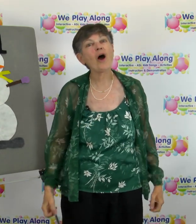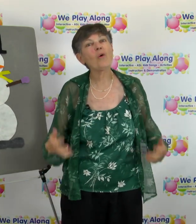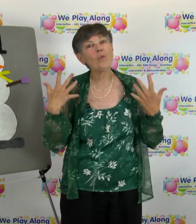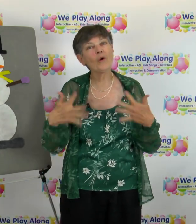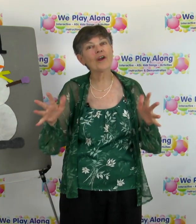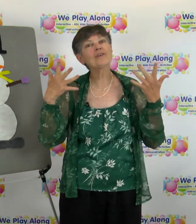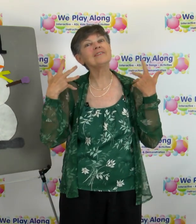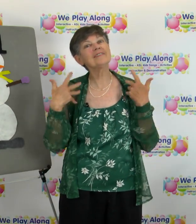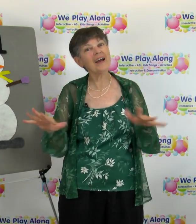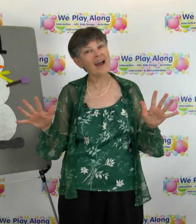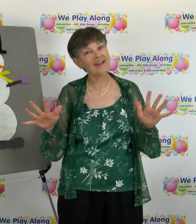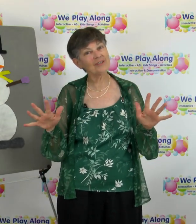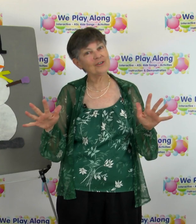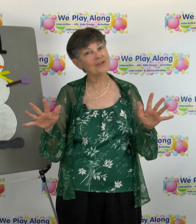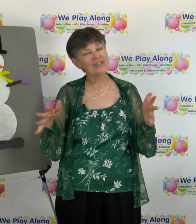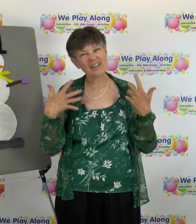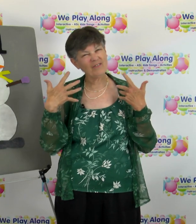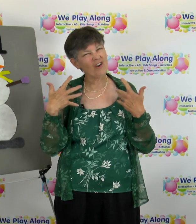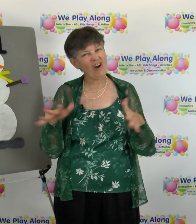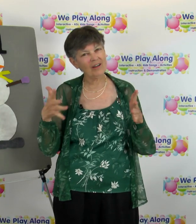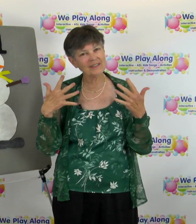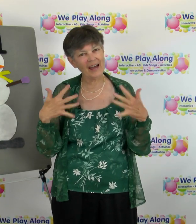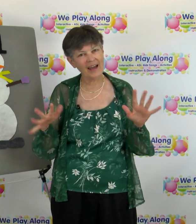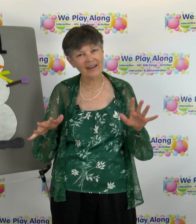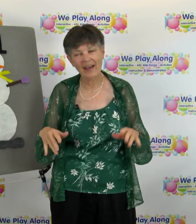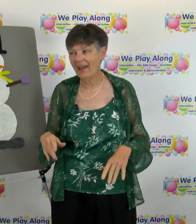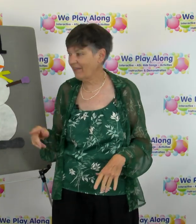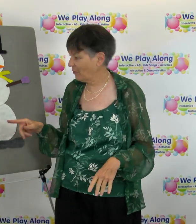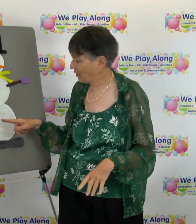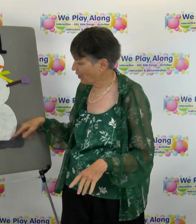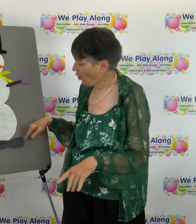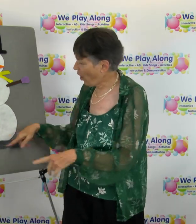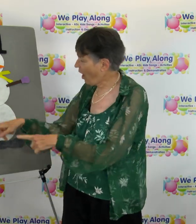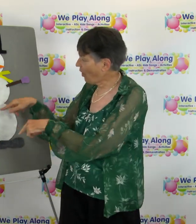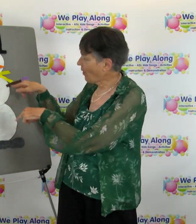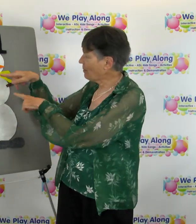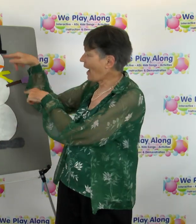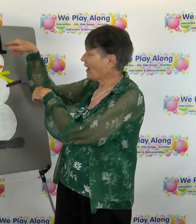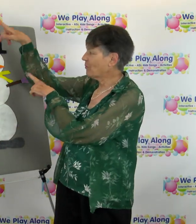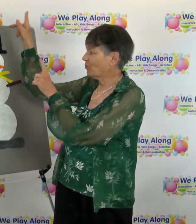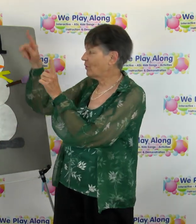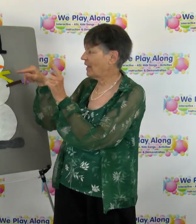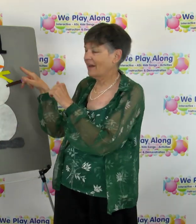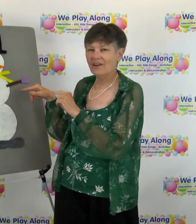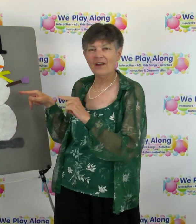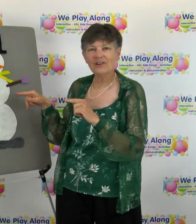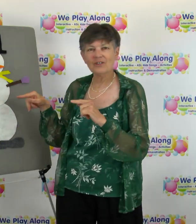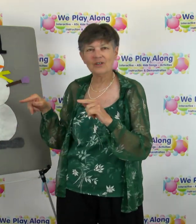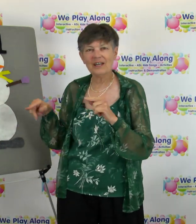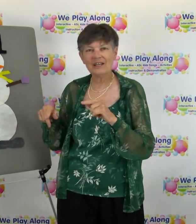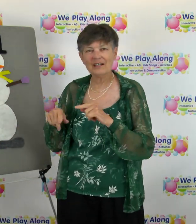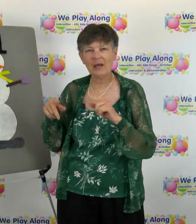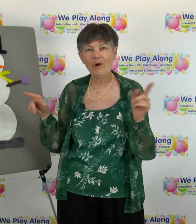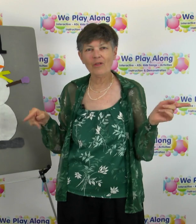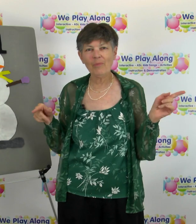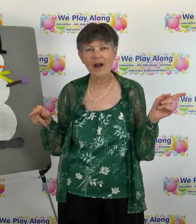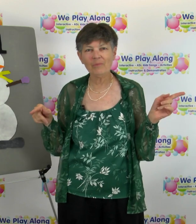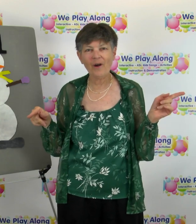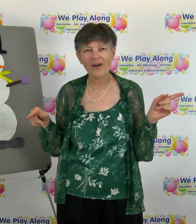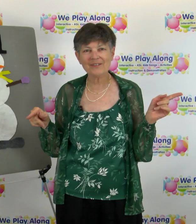we're done so you do the sign for all done and then we're gonna go all the way back up through again and name all the body parts